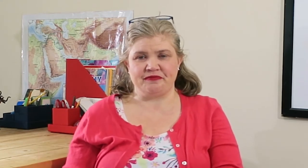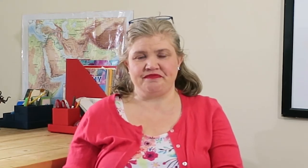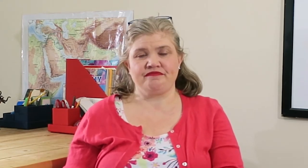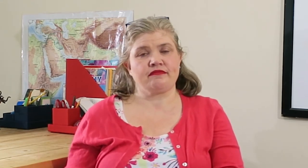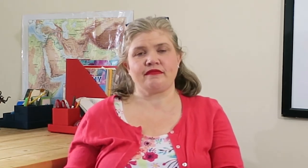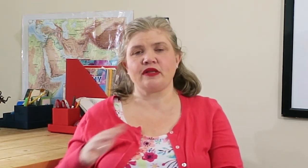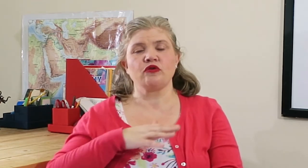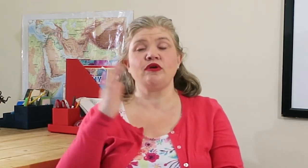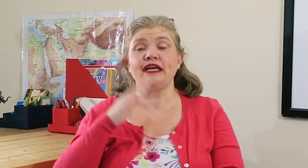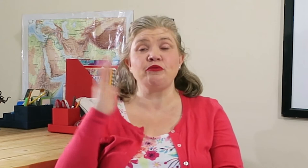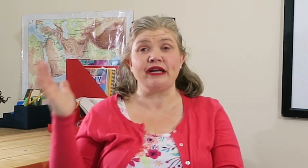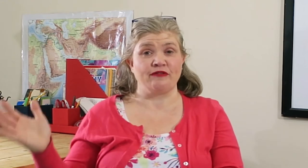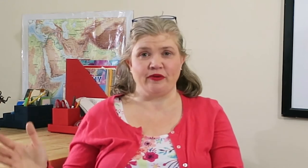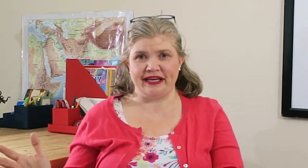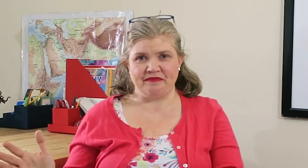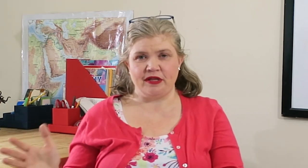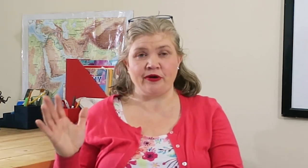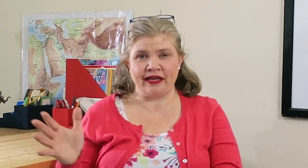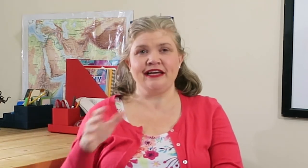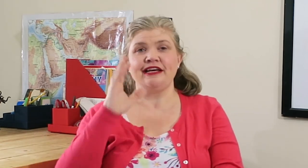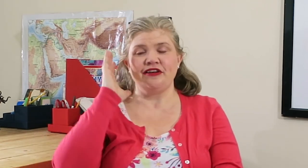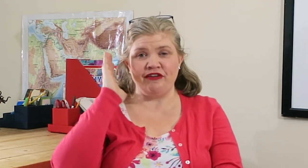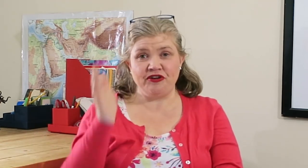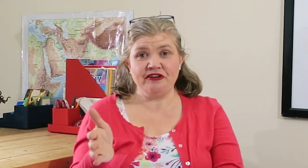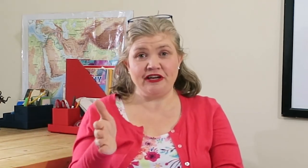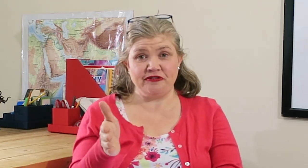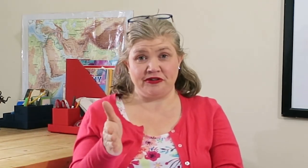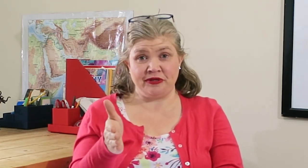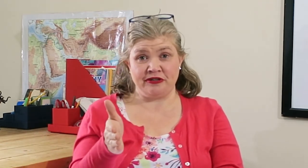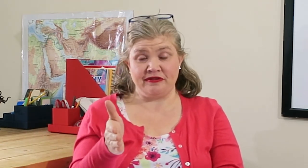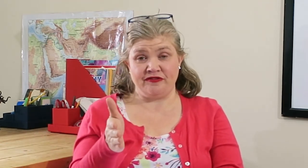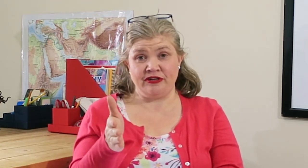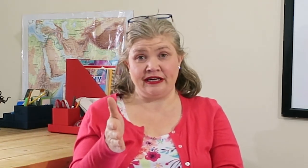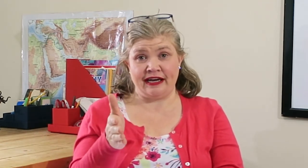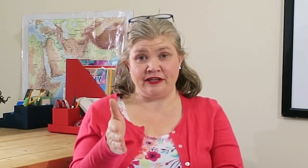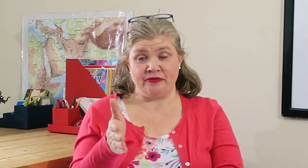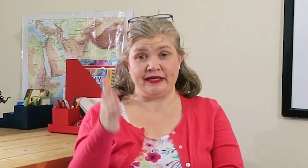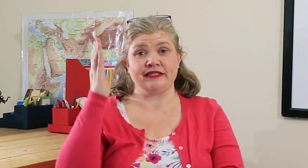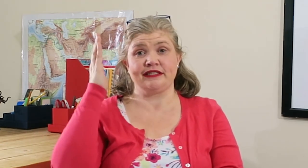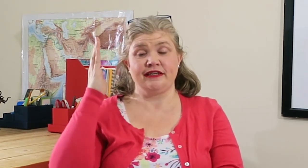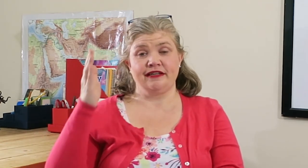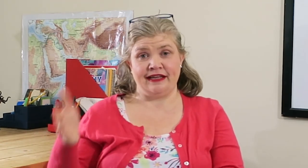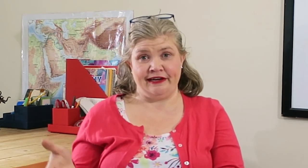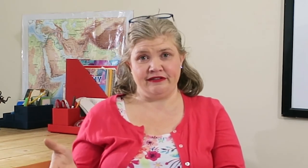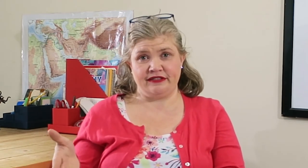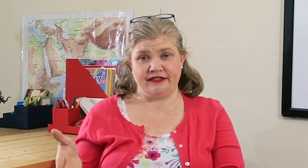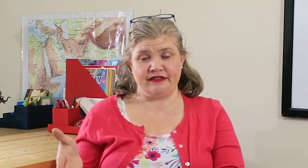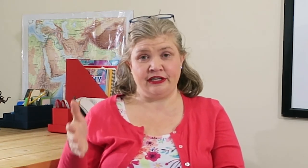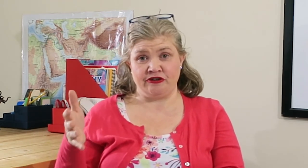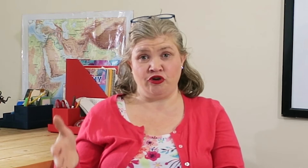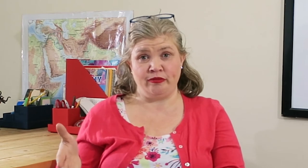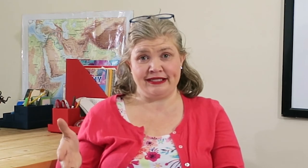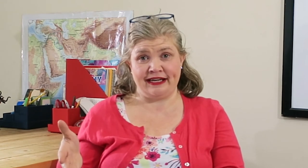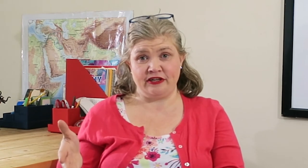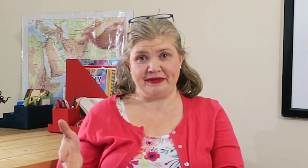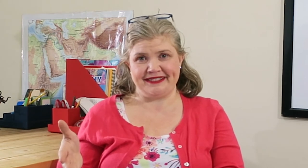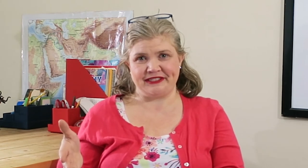know, in whatever way. Okay. If you're not doing your, if you're not at your best, the house and your home isn't at your best.